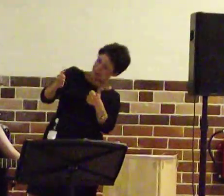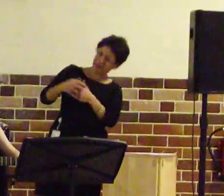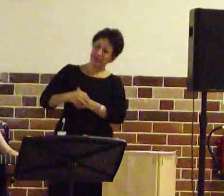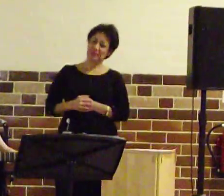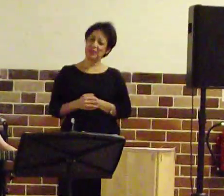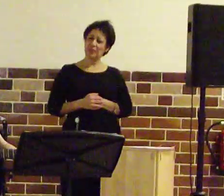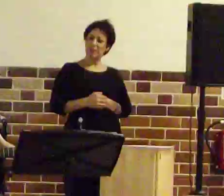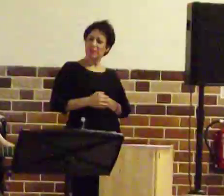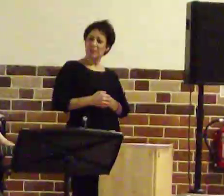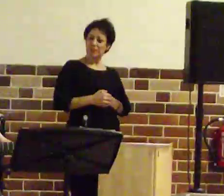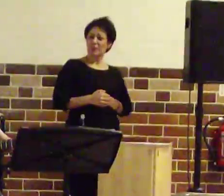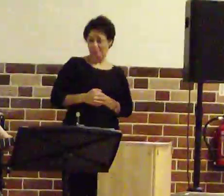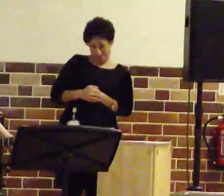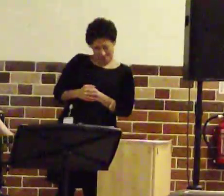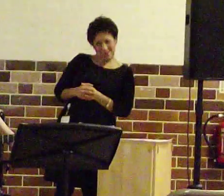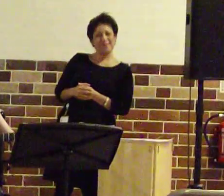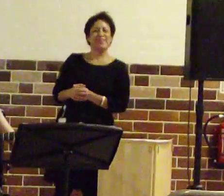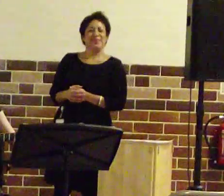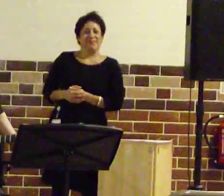This is Douglas Bader.